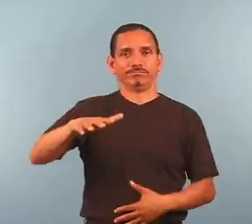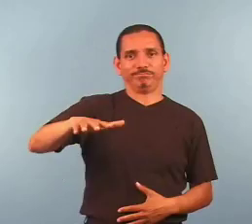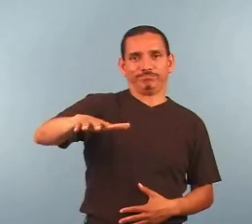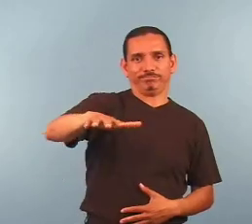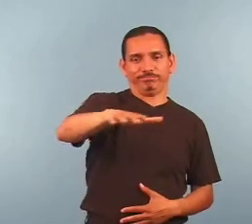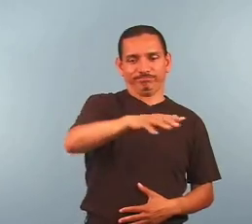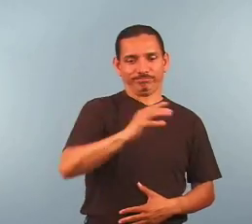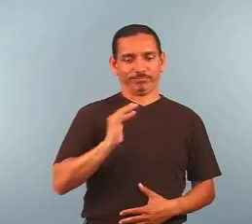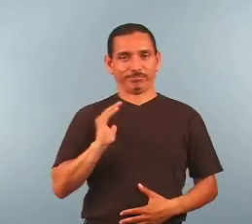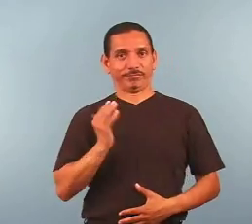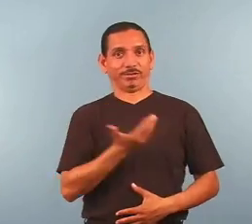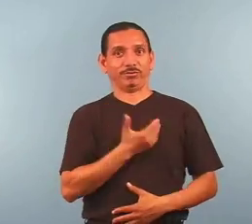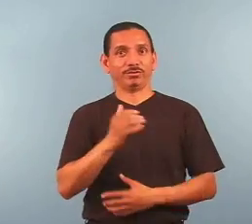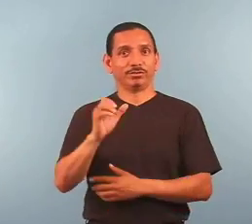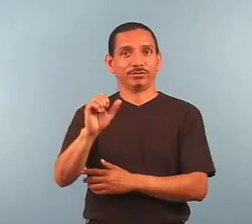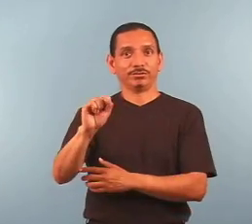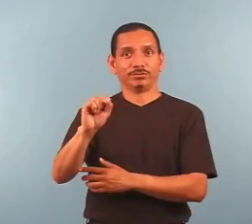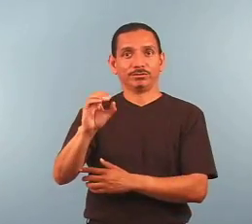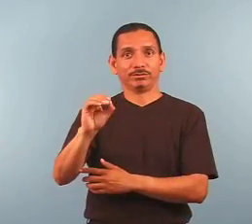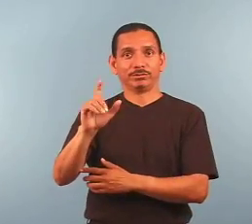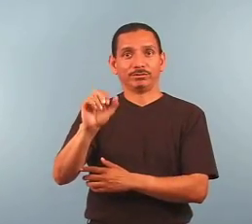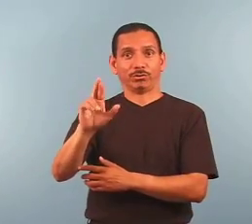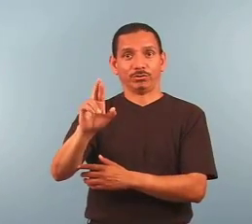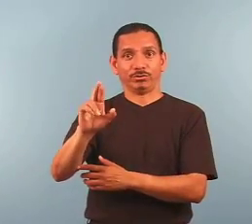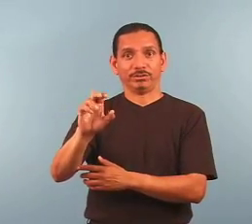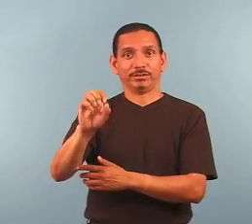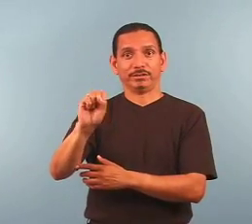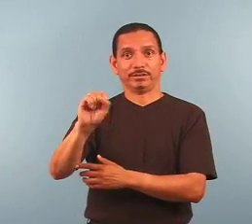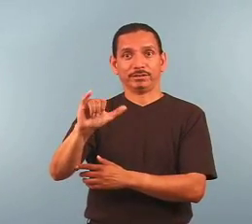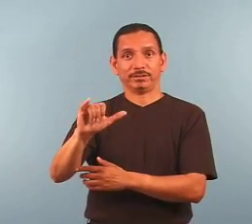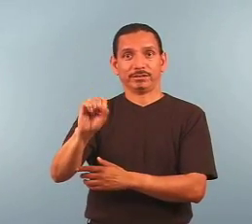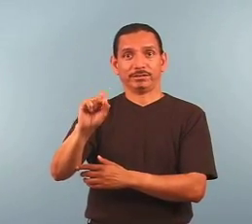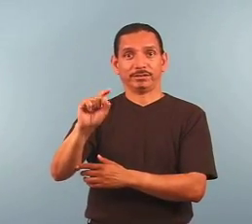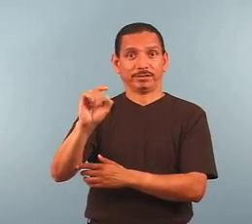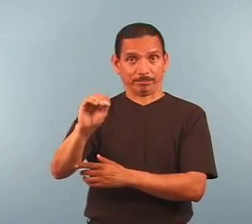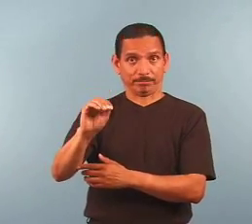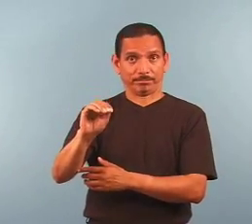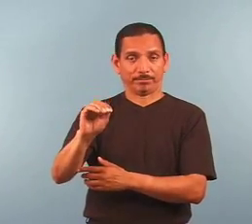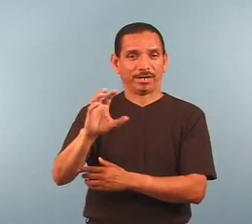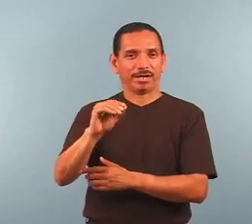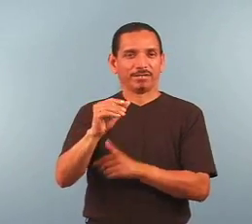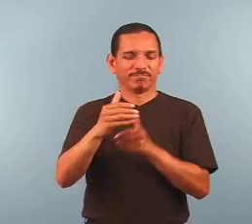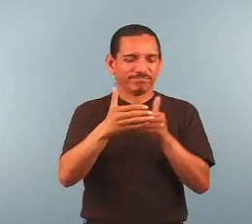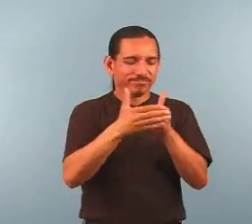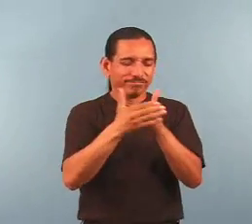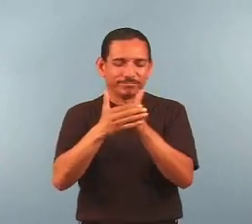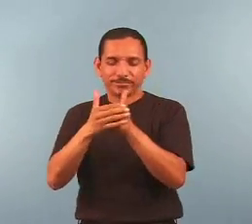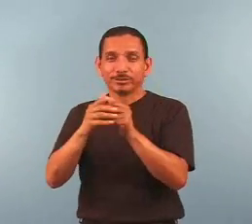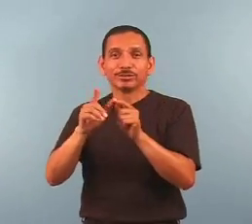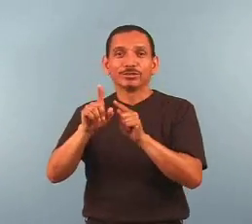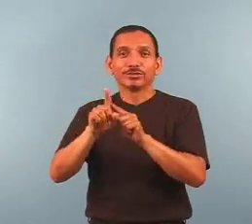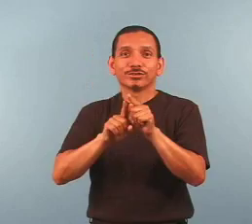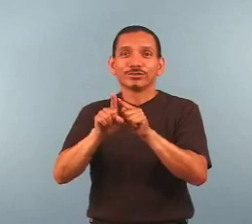The realm of our solar system and nearby stars.